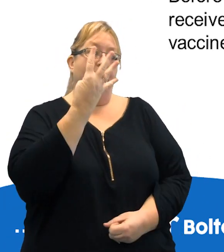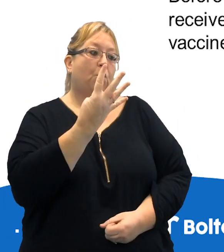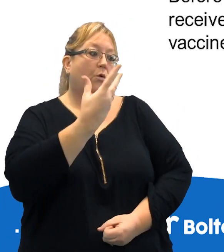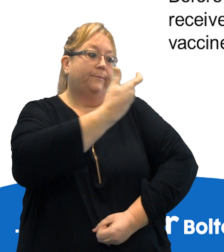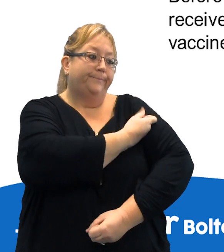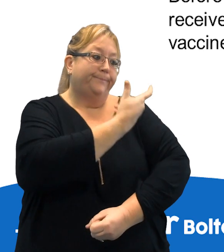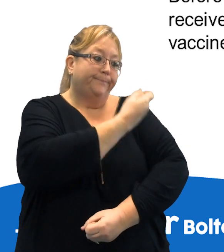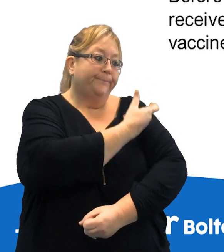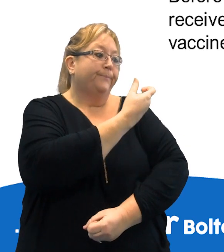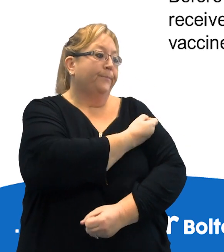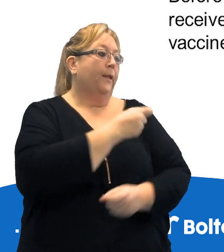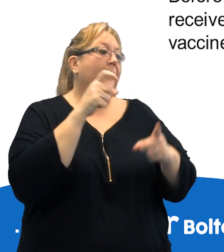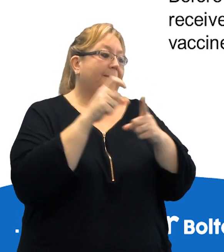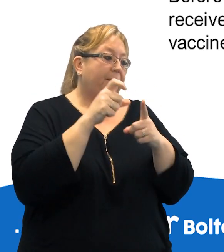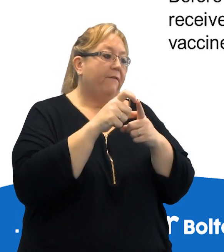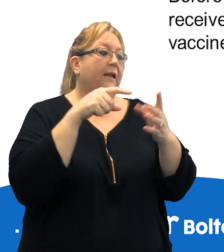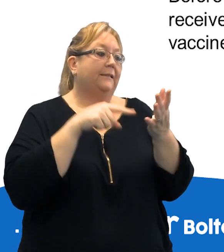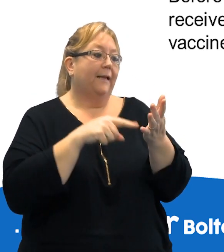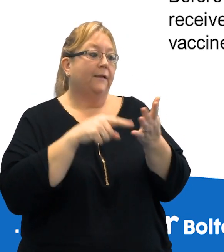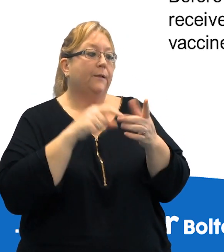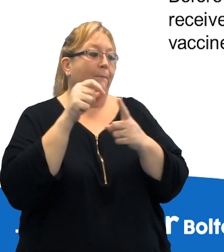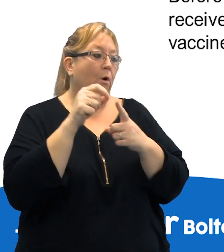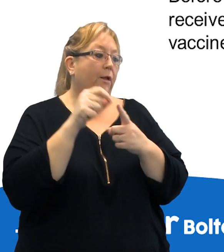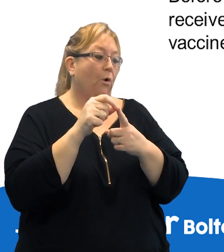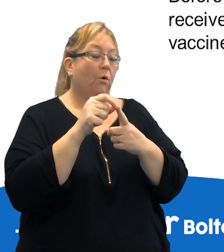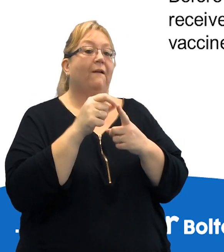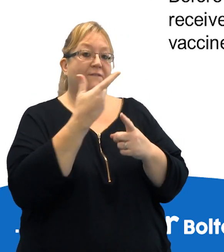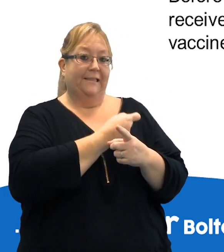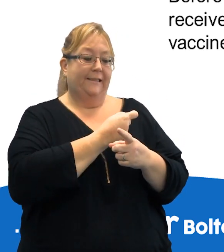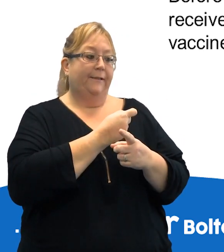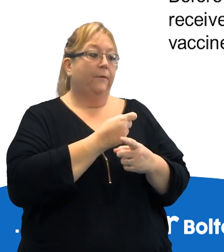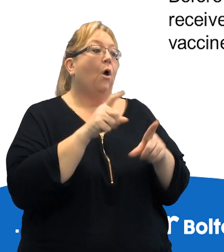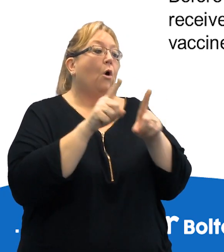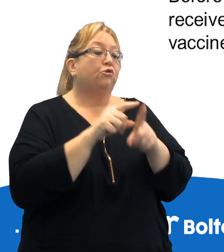diphtheria, tetanus and polio vaccine and three doses of the meningitis C vaccine.